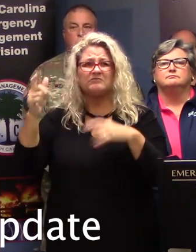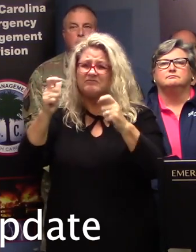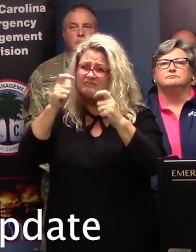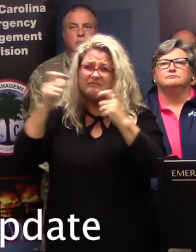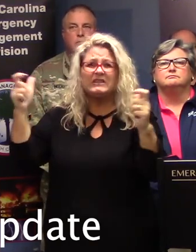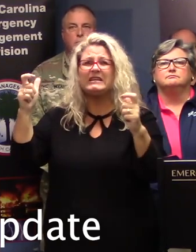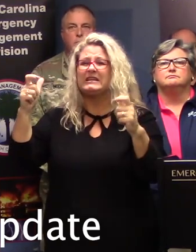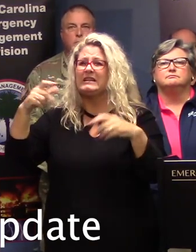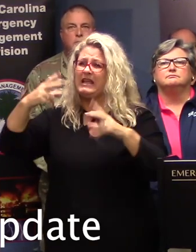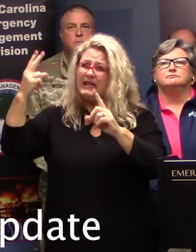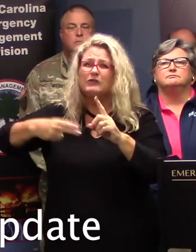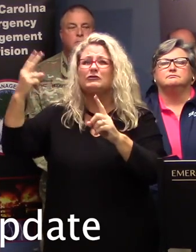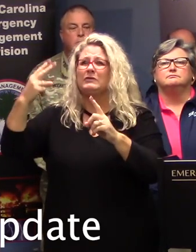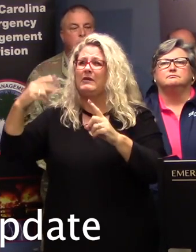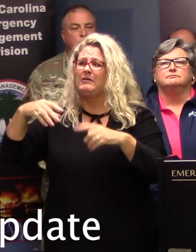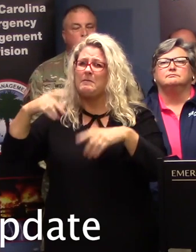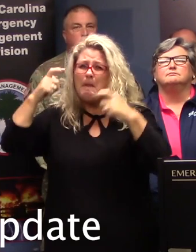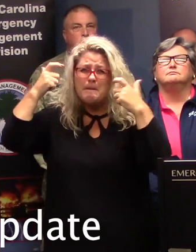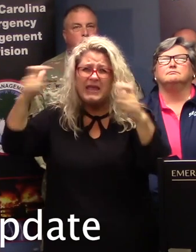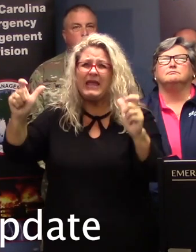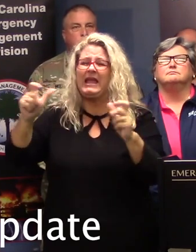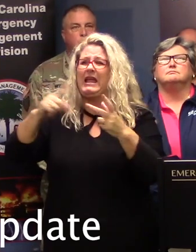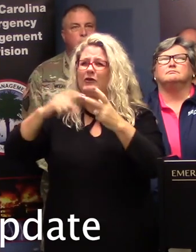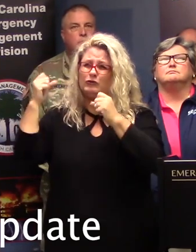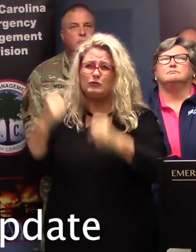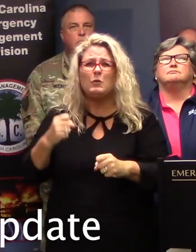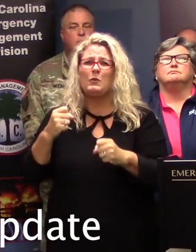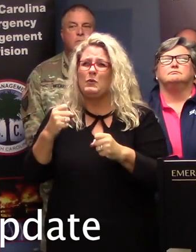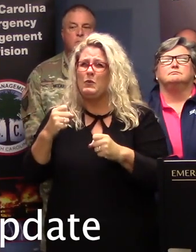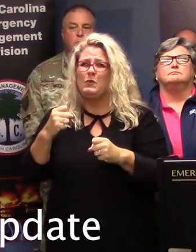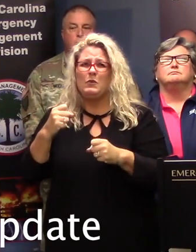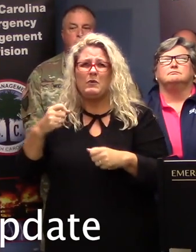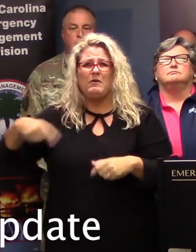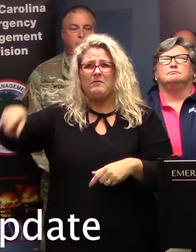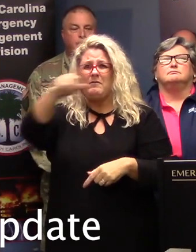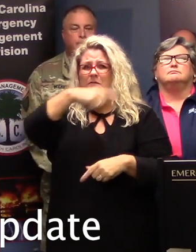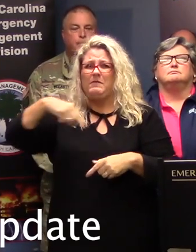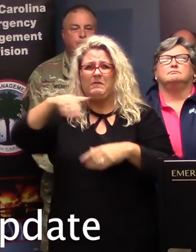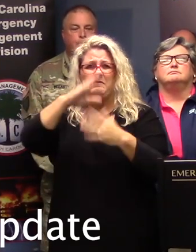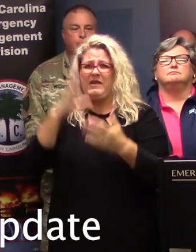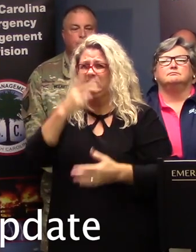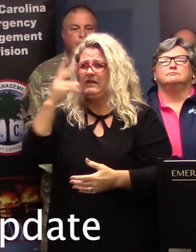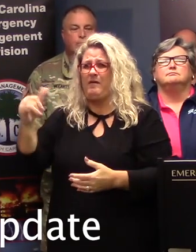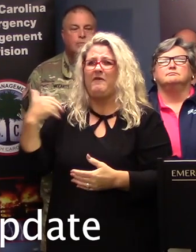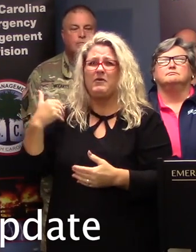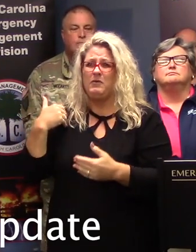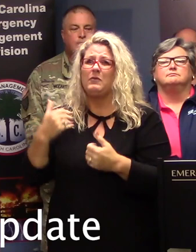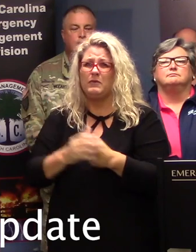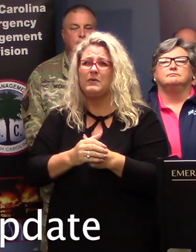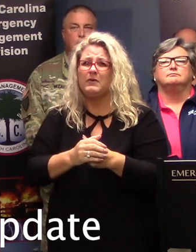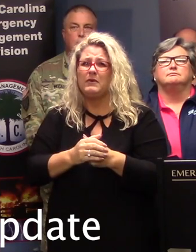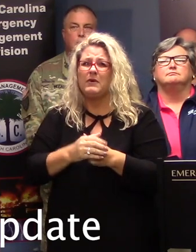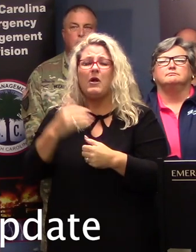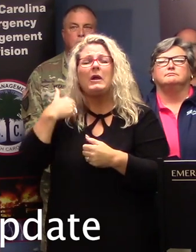modern history, certainly the strongest any of us around today have seen. And with these announcements, we know that we